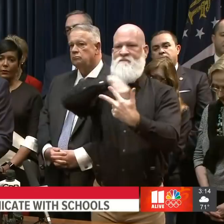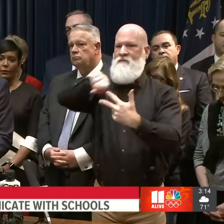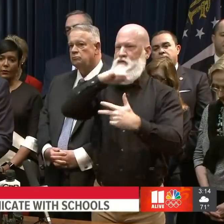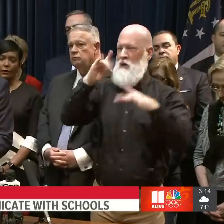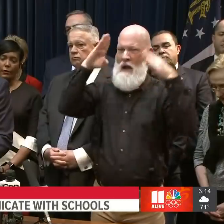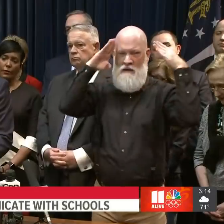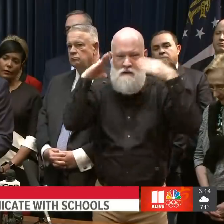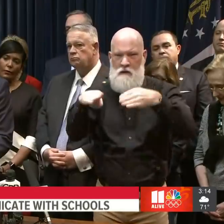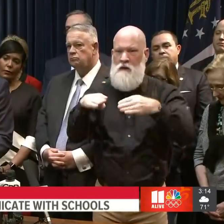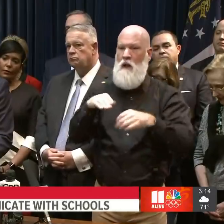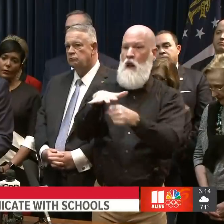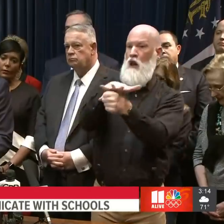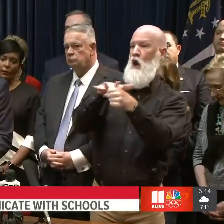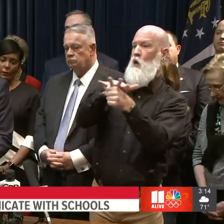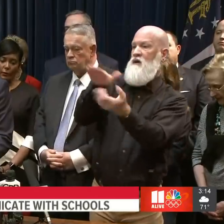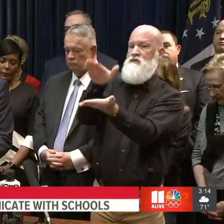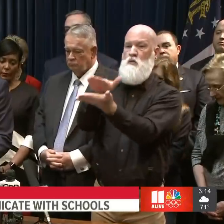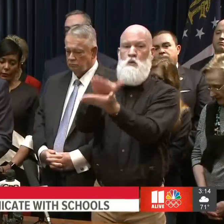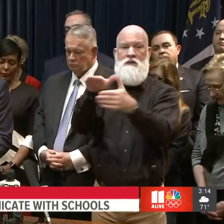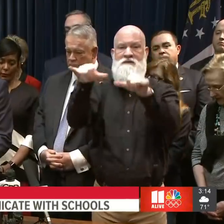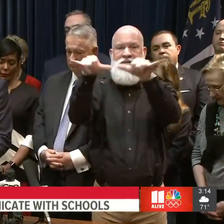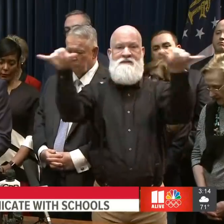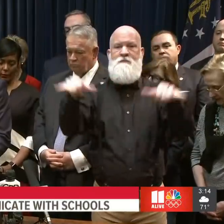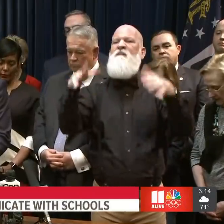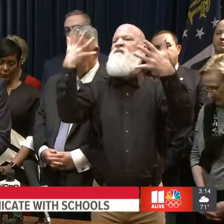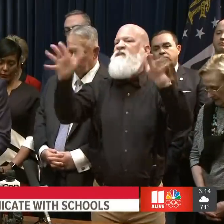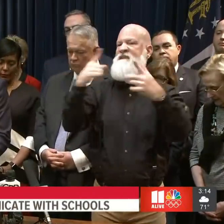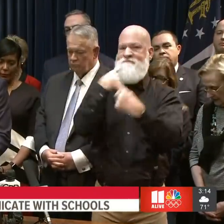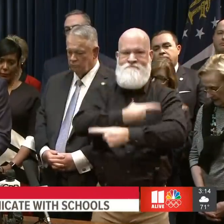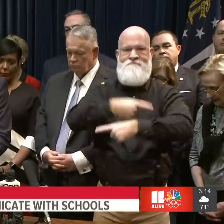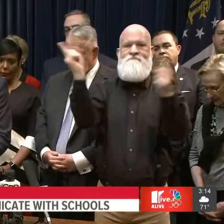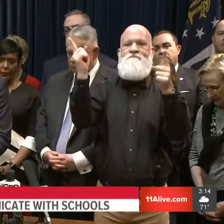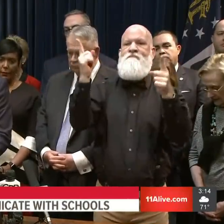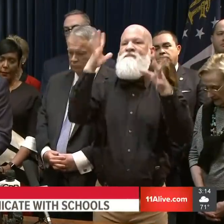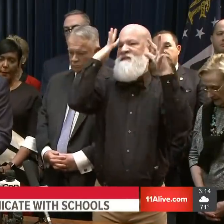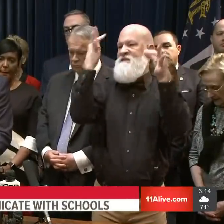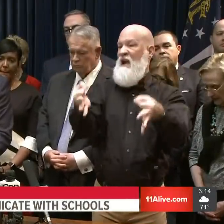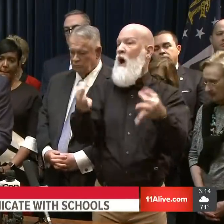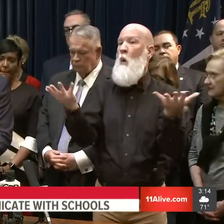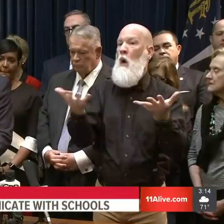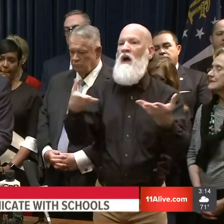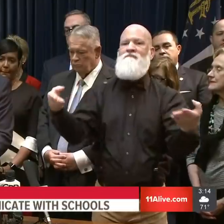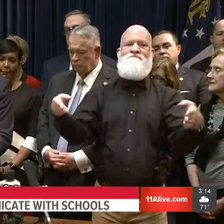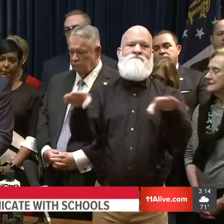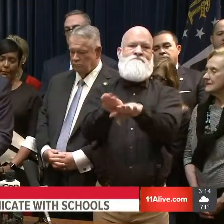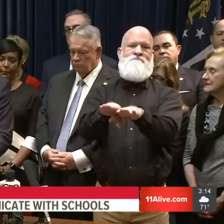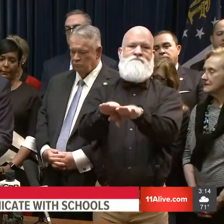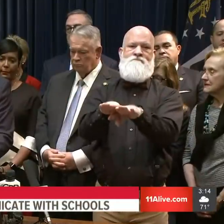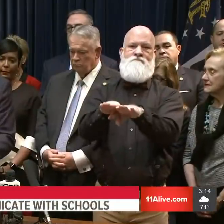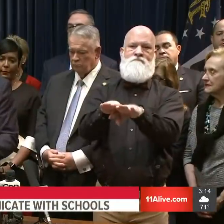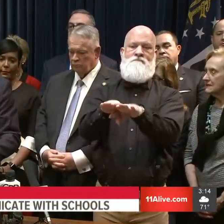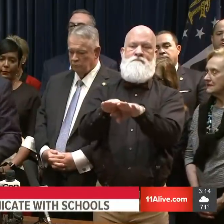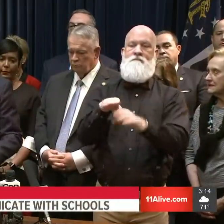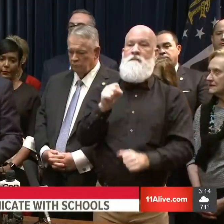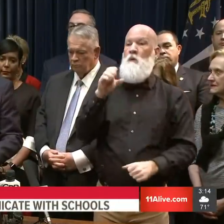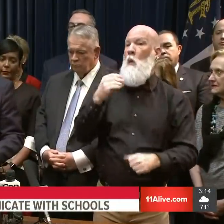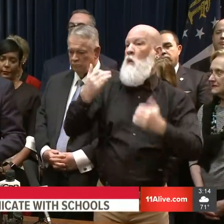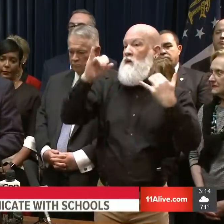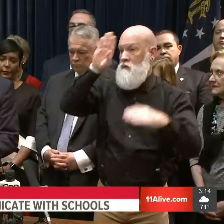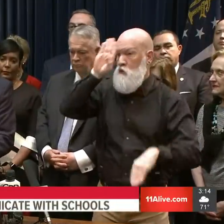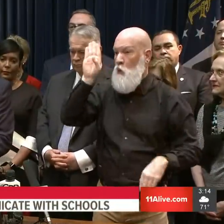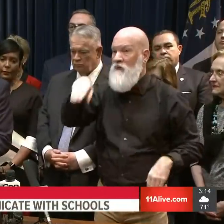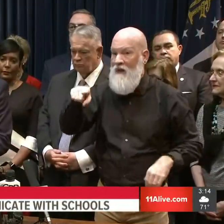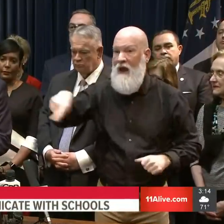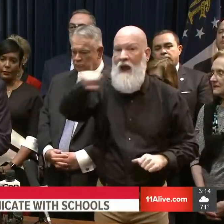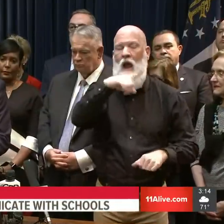closures in specific areas to deal with the recent cases of coronavirus. We know that school closures have a major impact